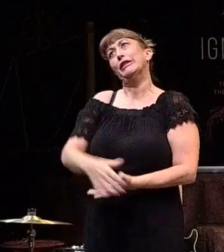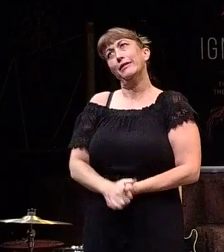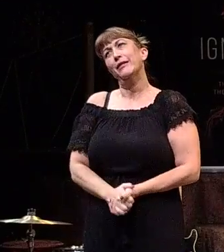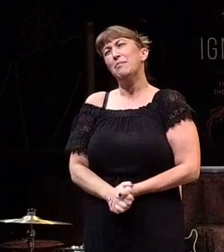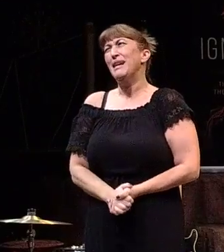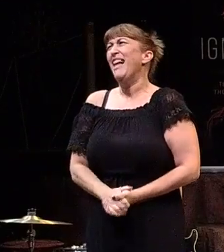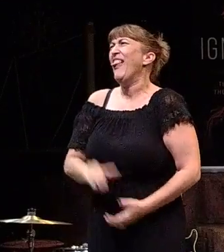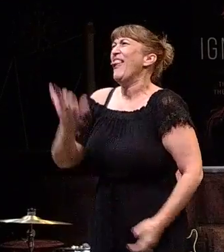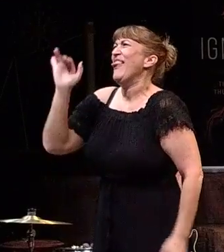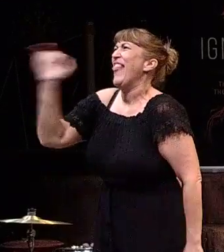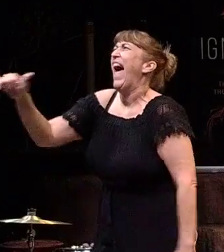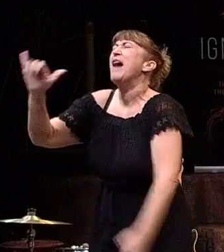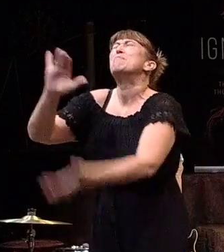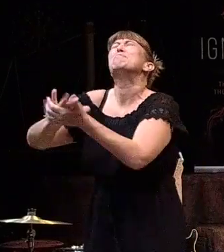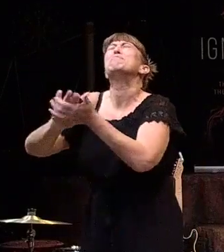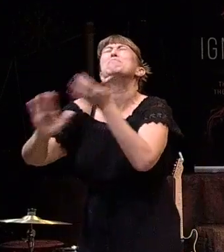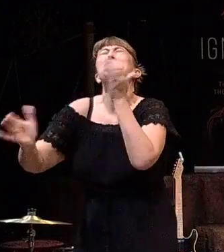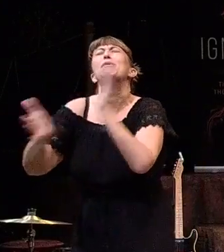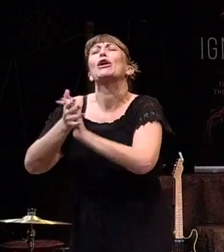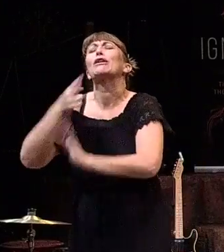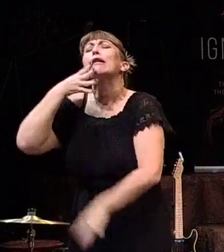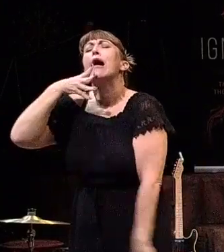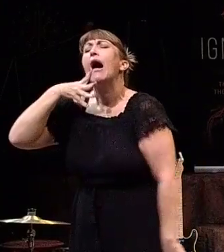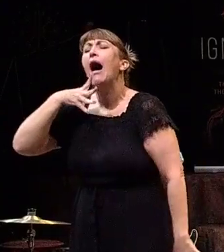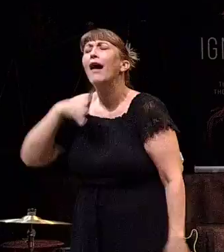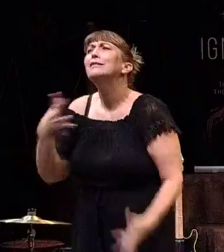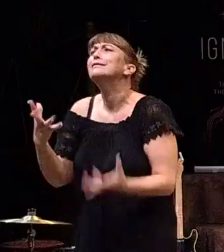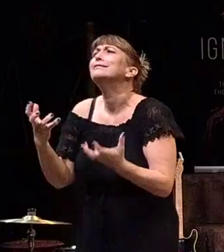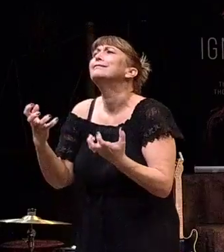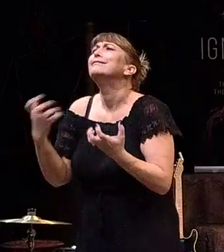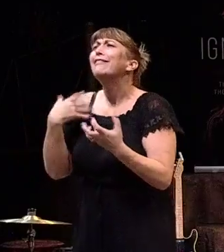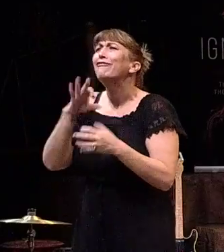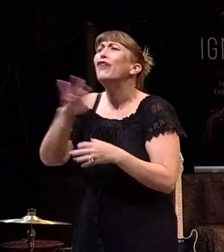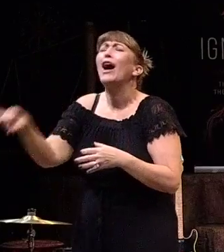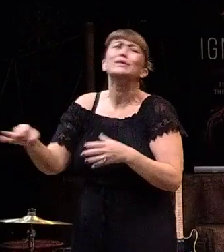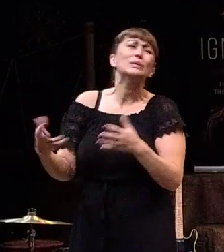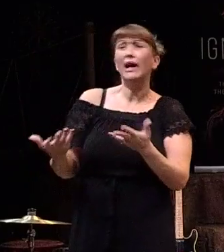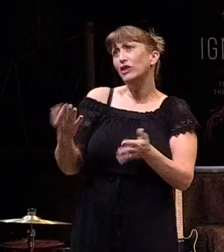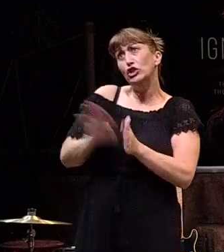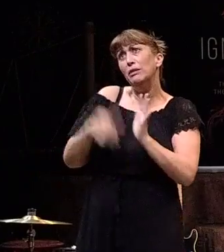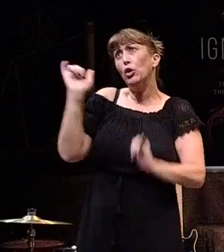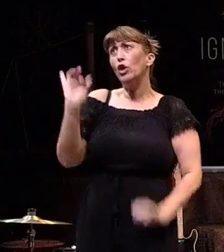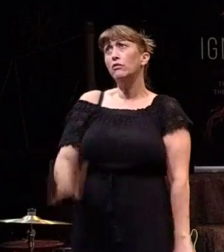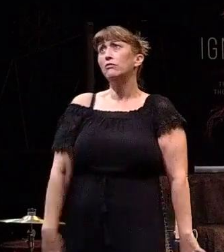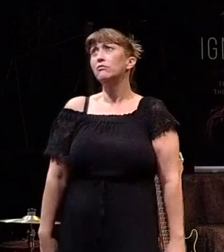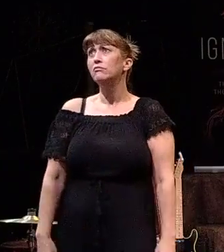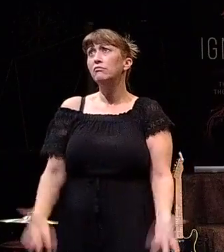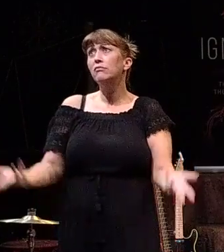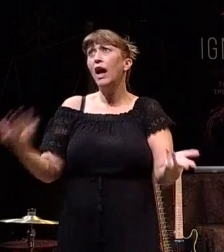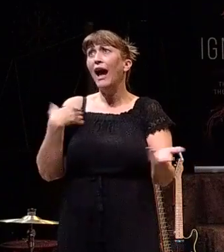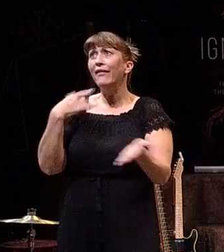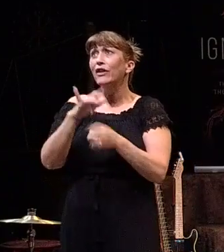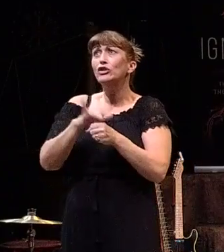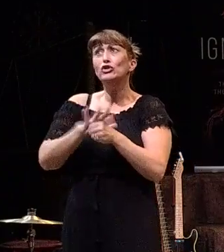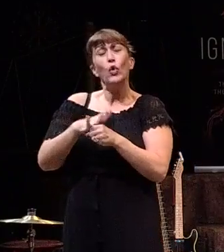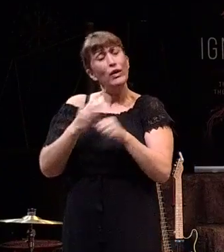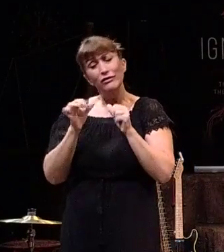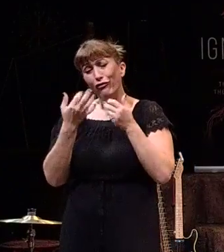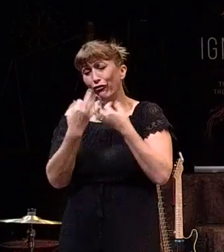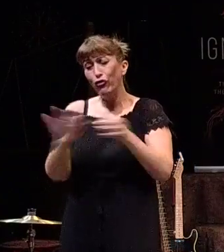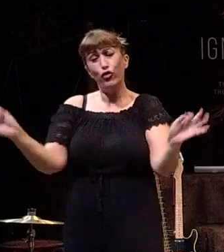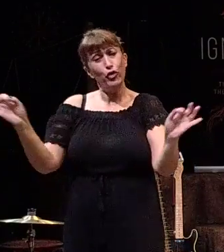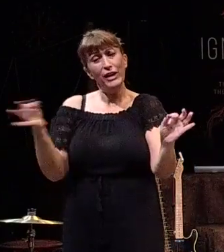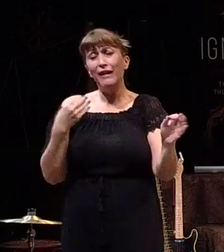But that burger looks so good. And the fries, I mean, it's cheaper. And the soda is free refills.